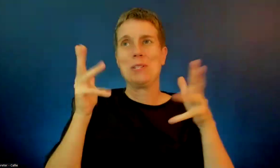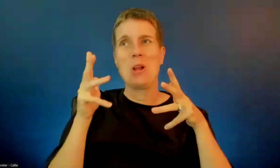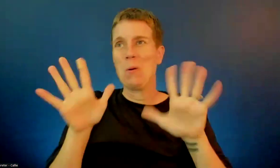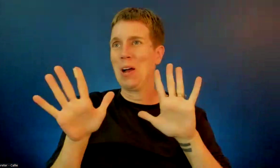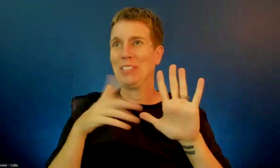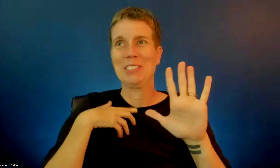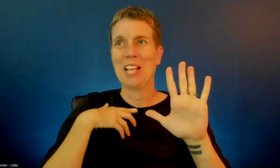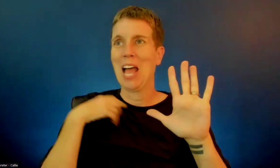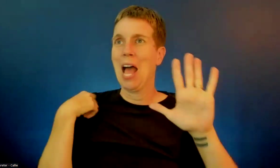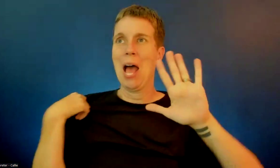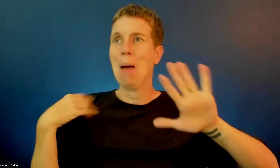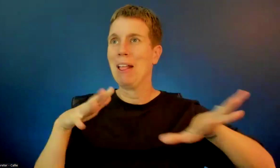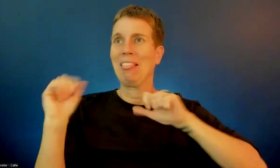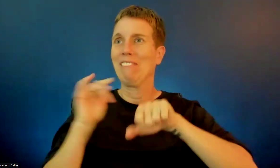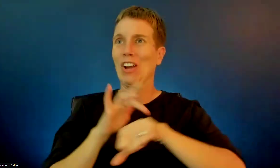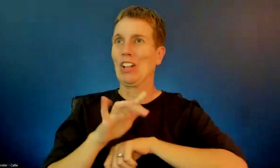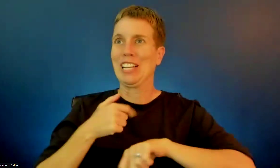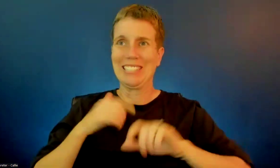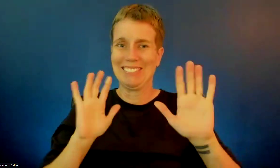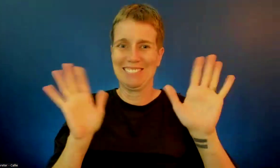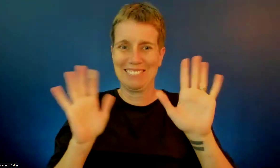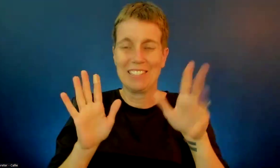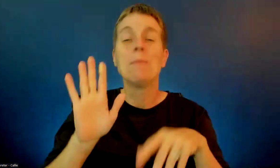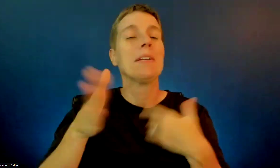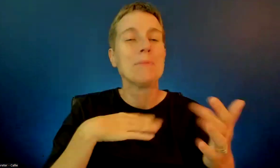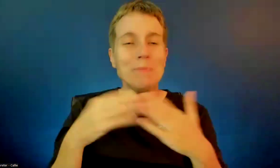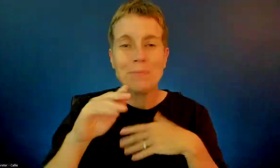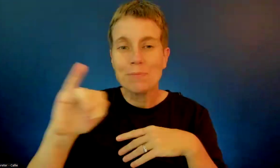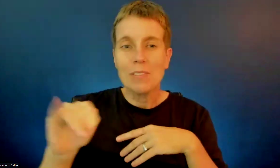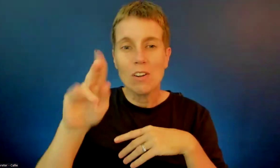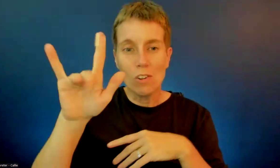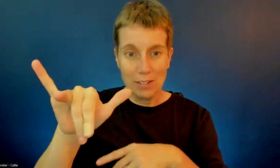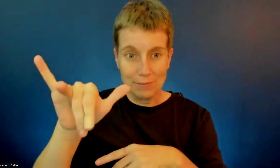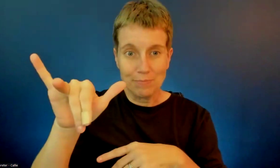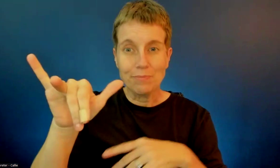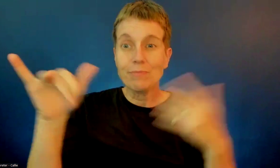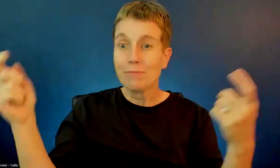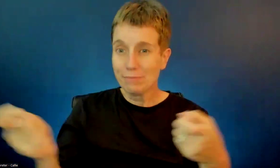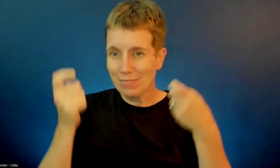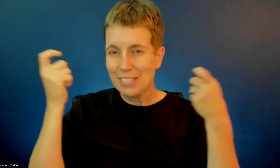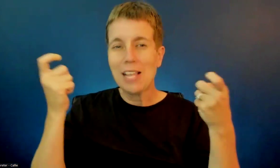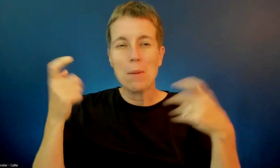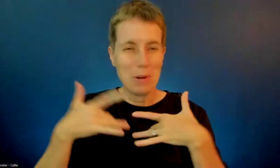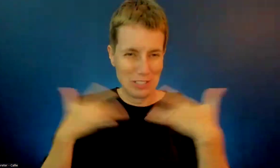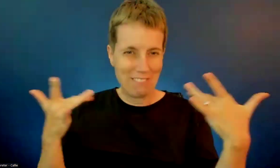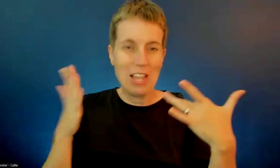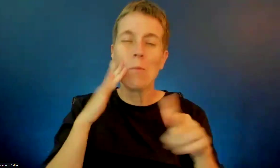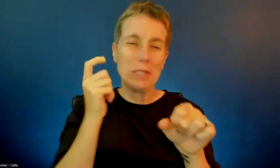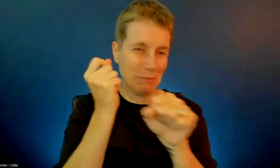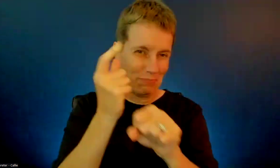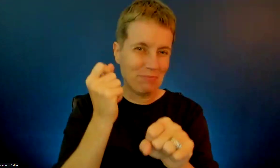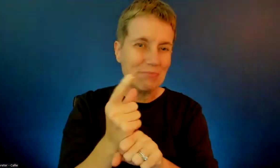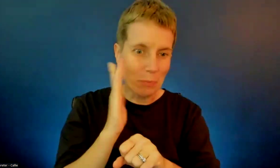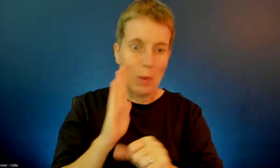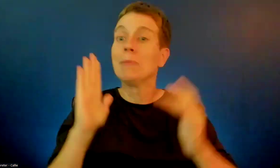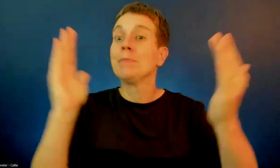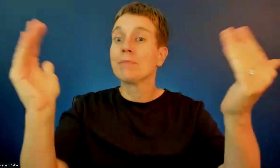I can figure this out. So that's the July celebration event. The next thing is the report from the